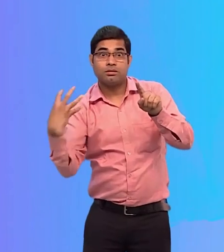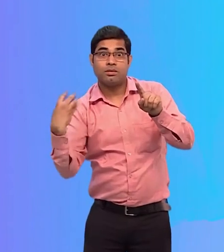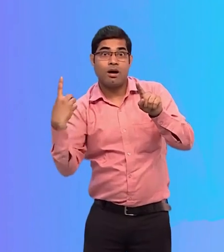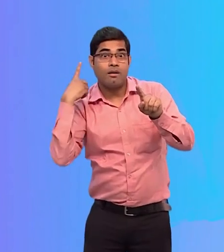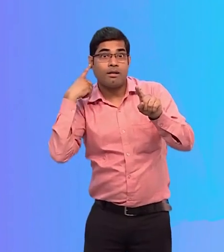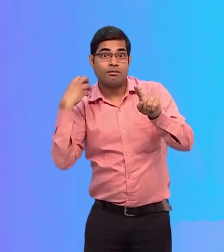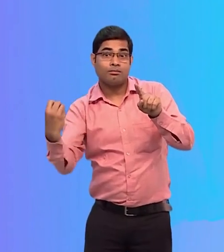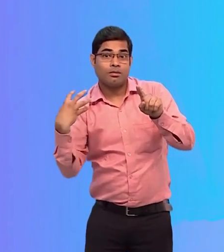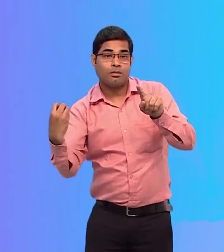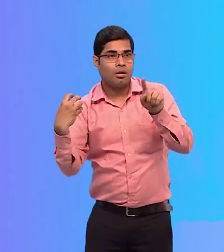speakers.